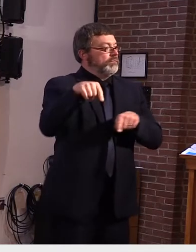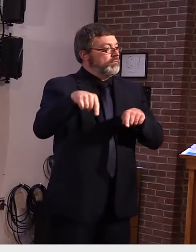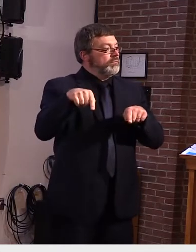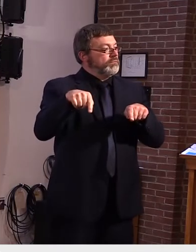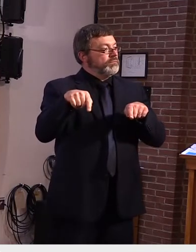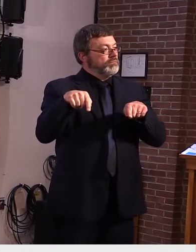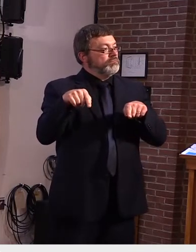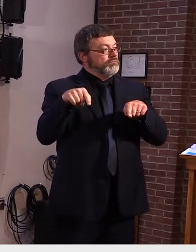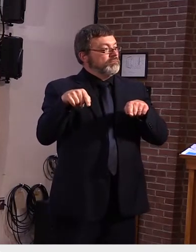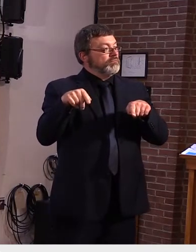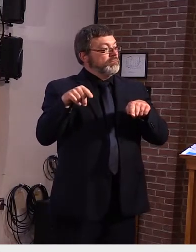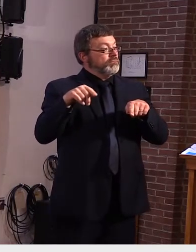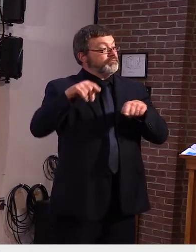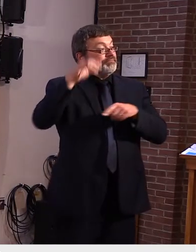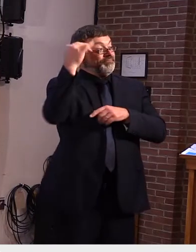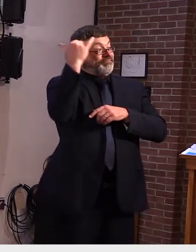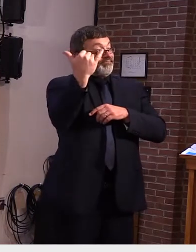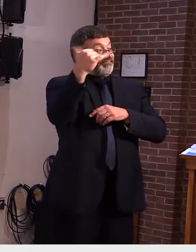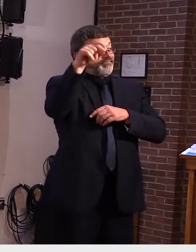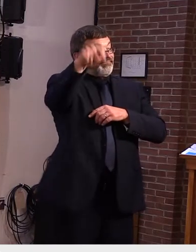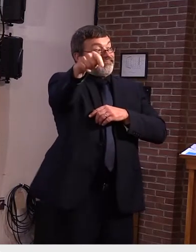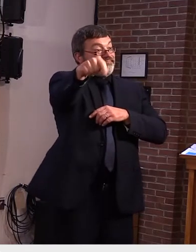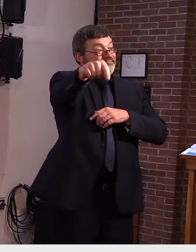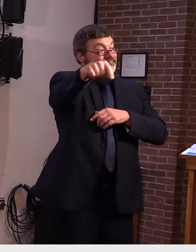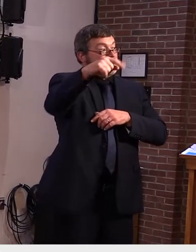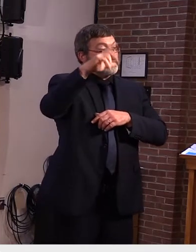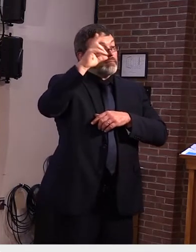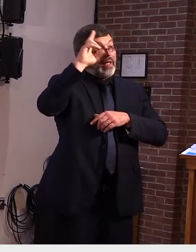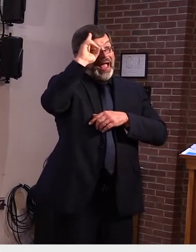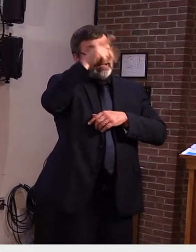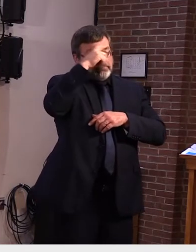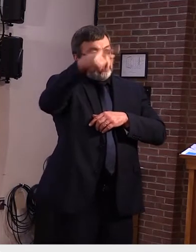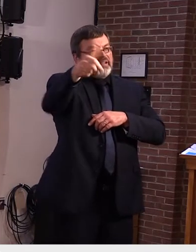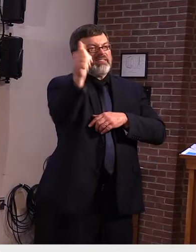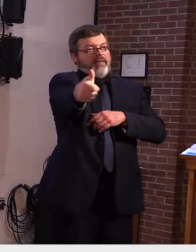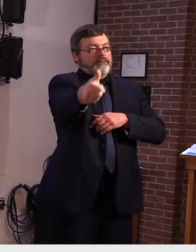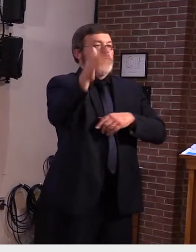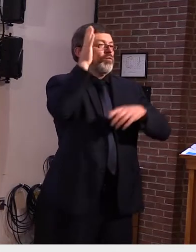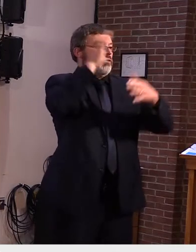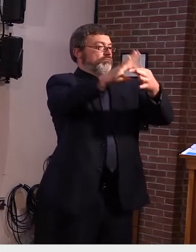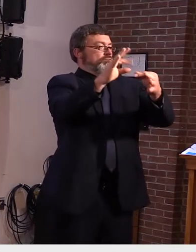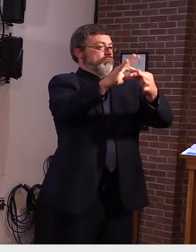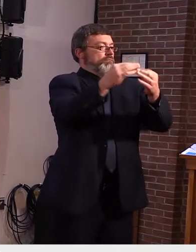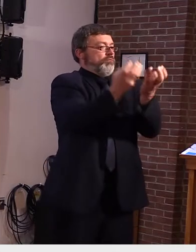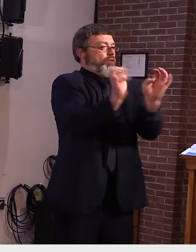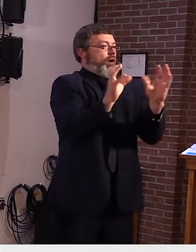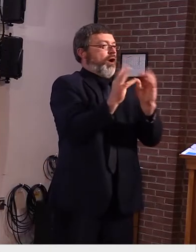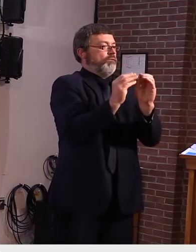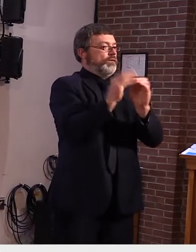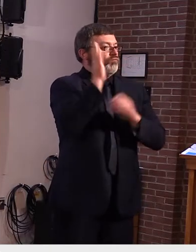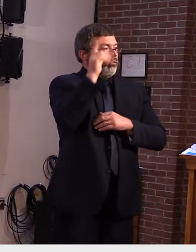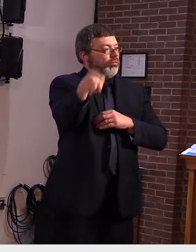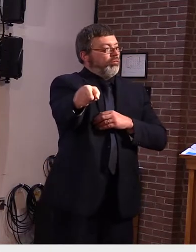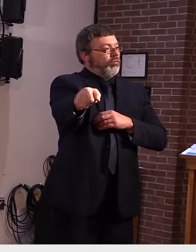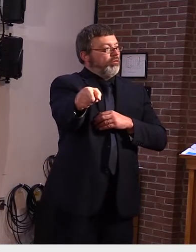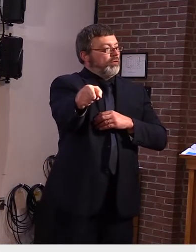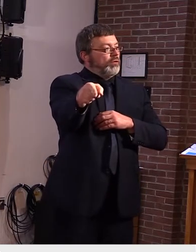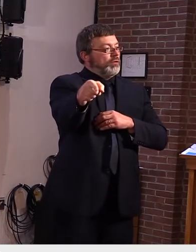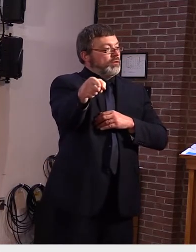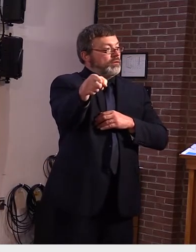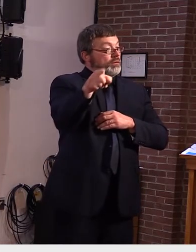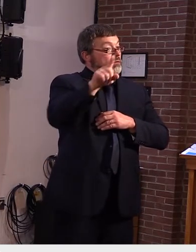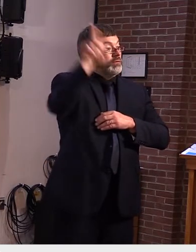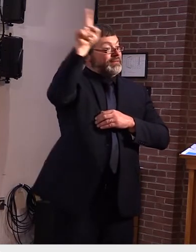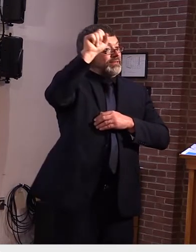the the situation that they have at northwest medical center uh northwest medical center uh